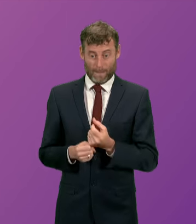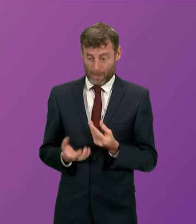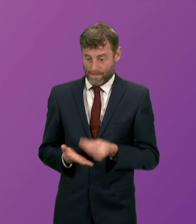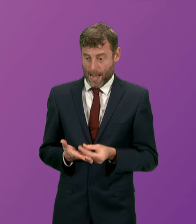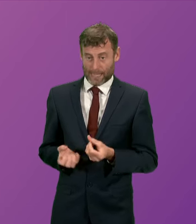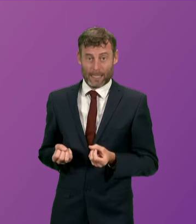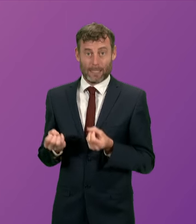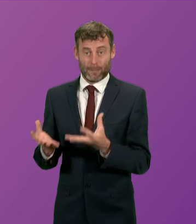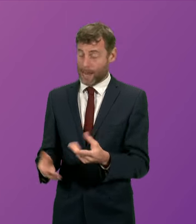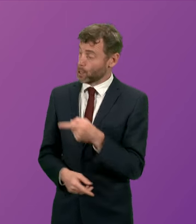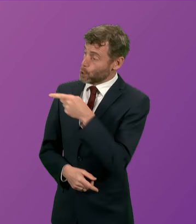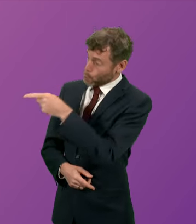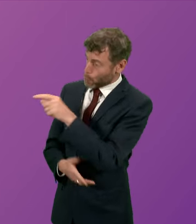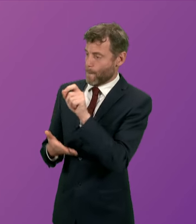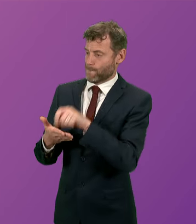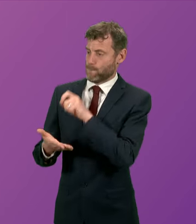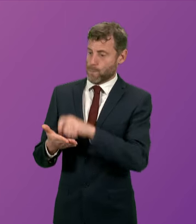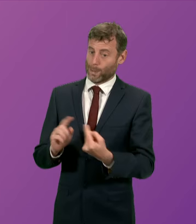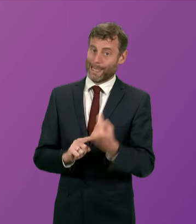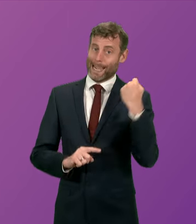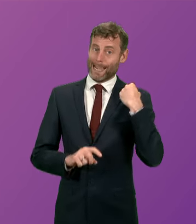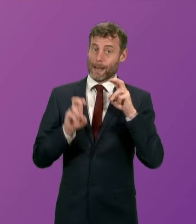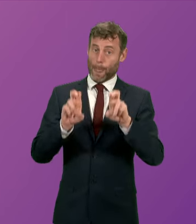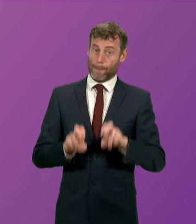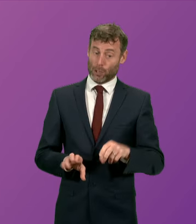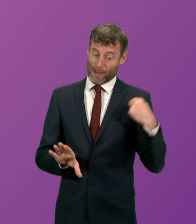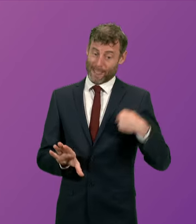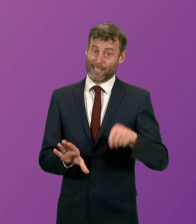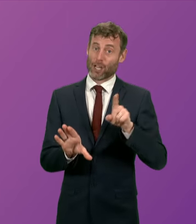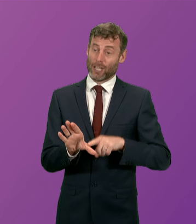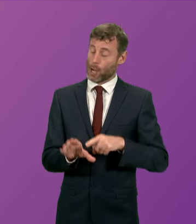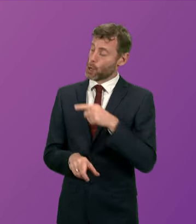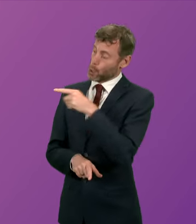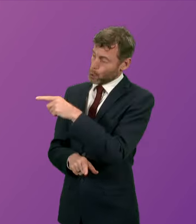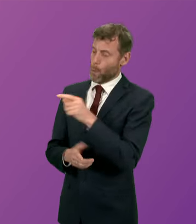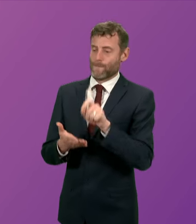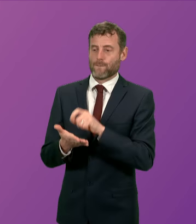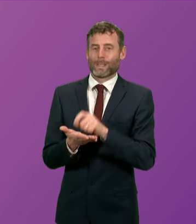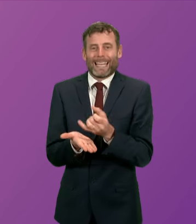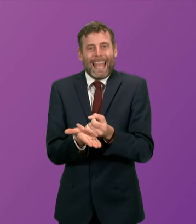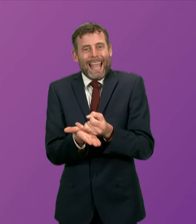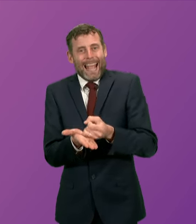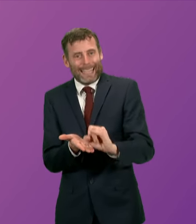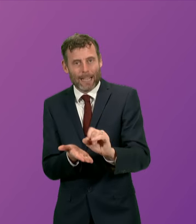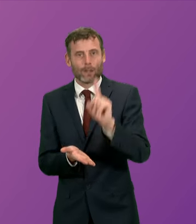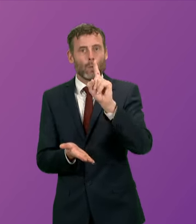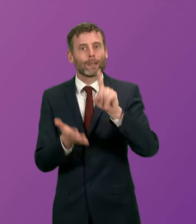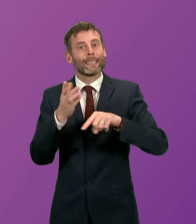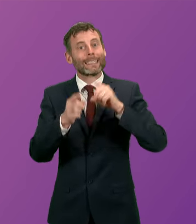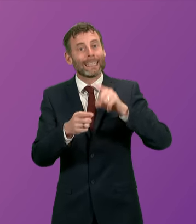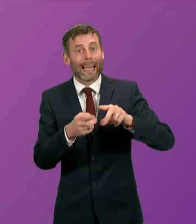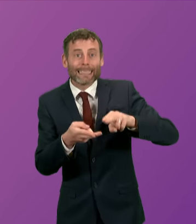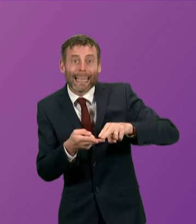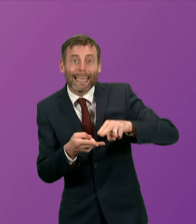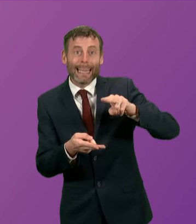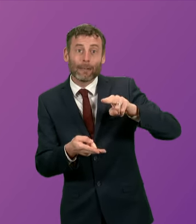-Glancy voted in the budget earlier this year against the tax increases that we had put